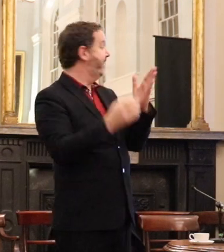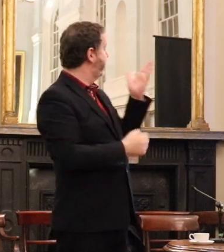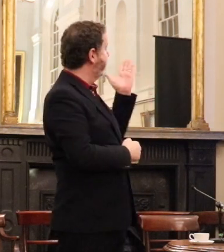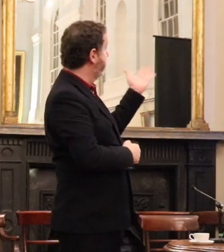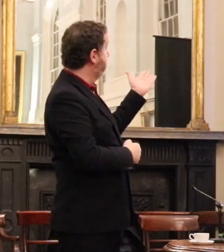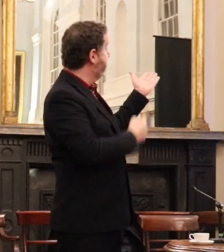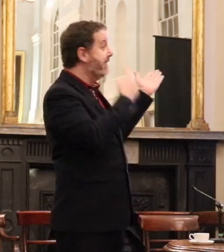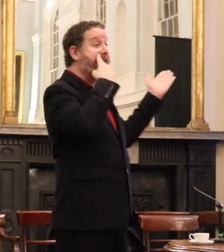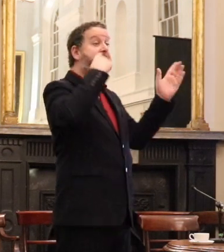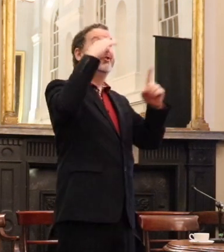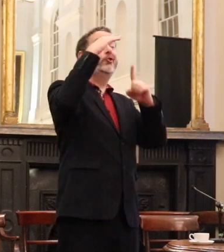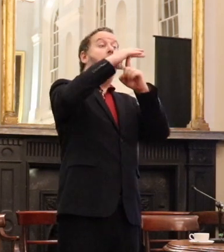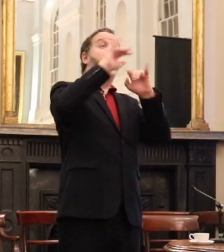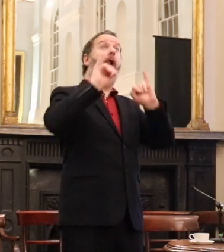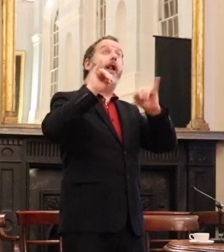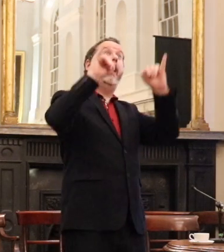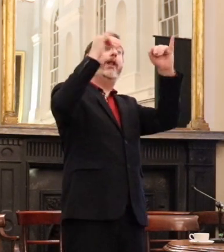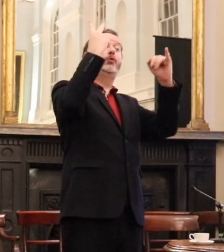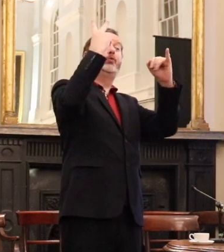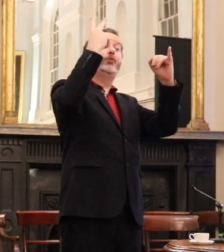there, one of these fighters.